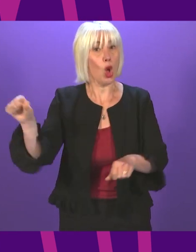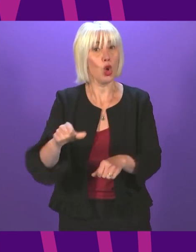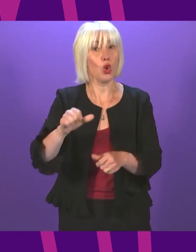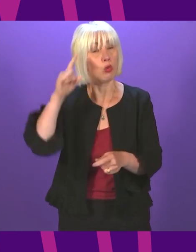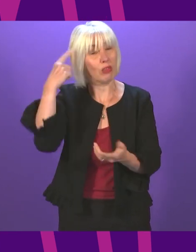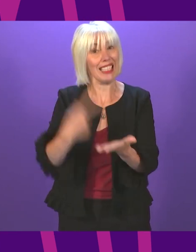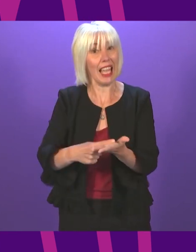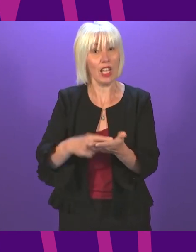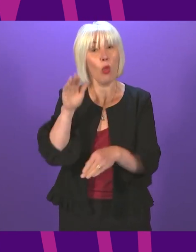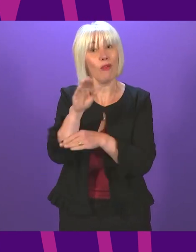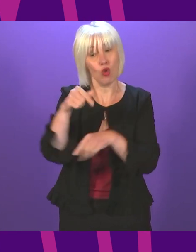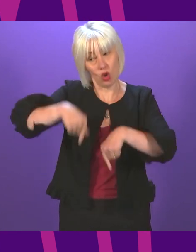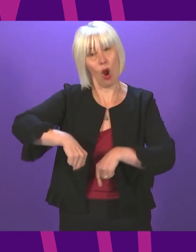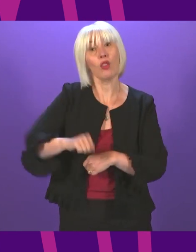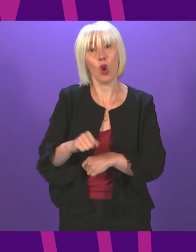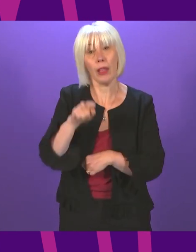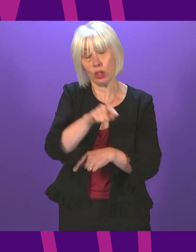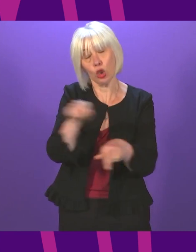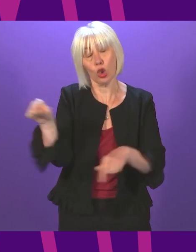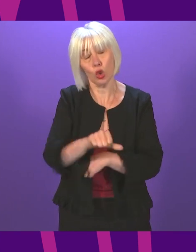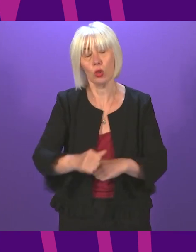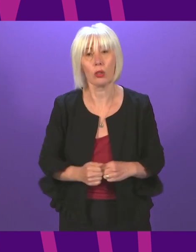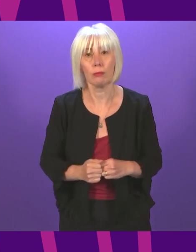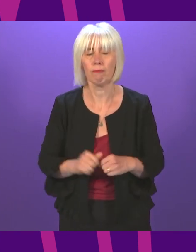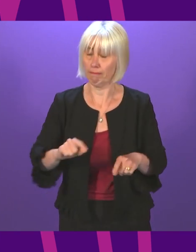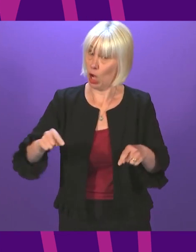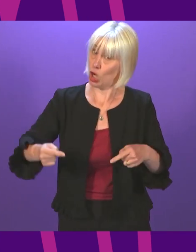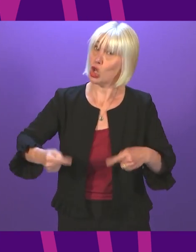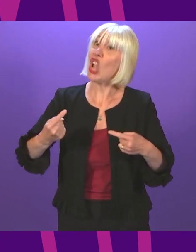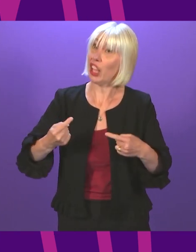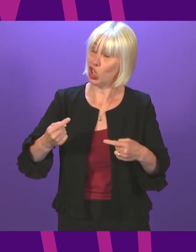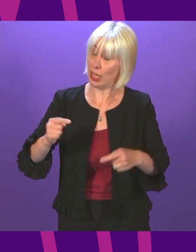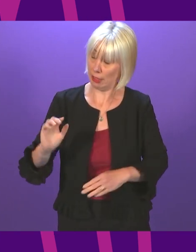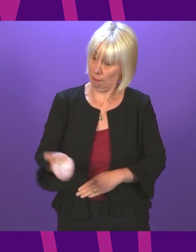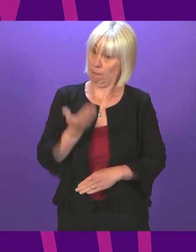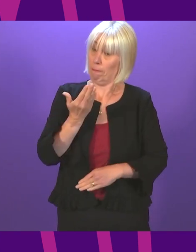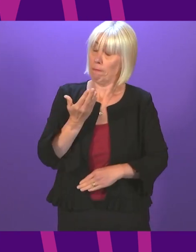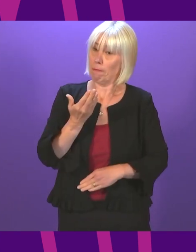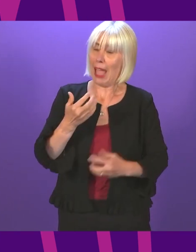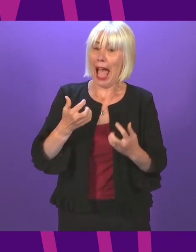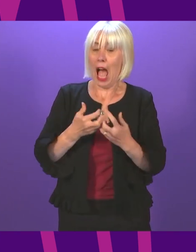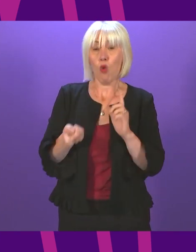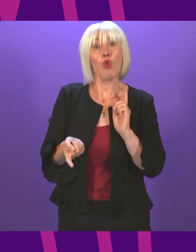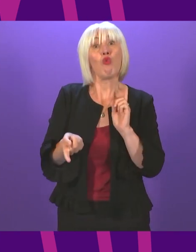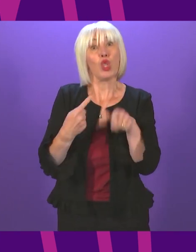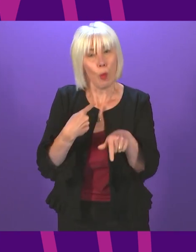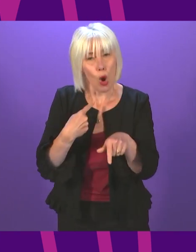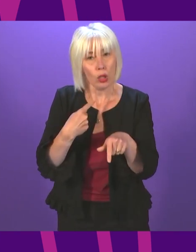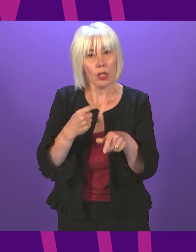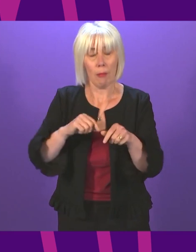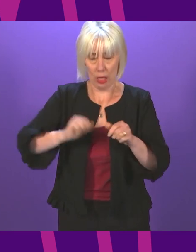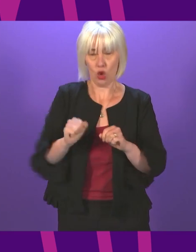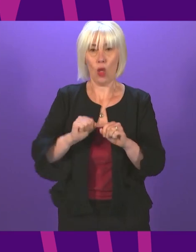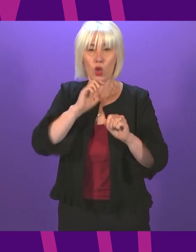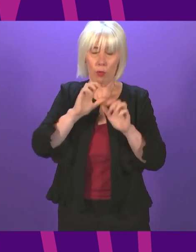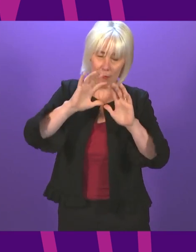strand of this agreement. These are the inescapable challenges that confront us. How we respond to them will shape Scotland now and for